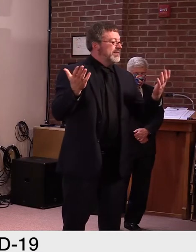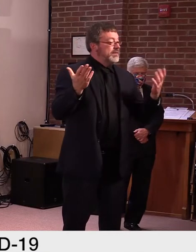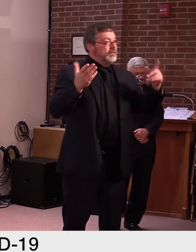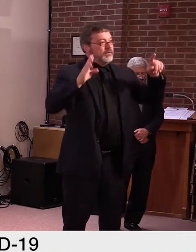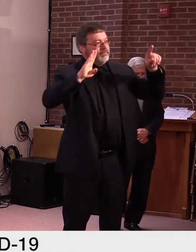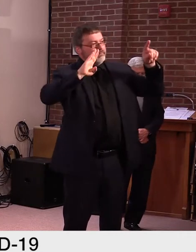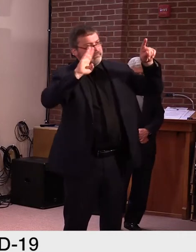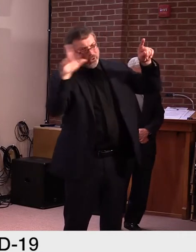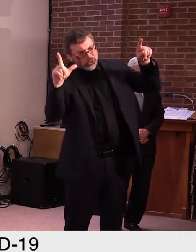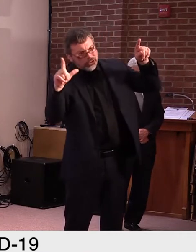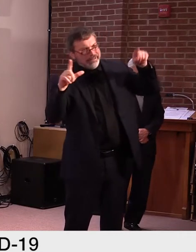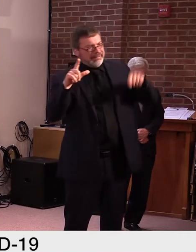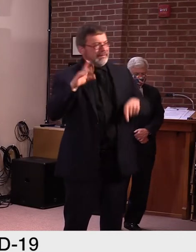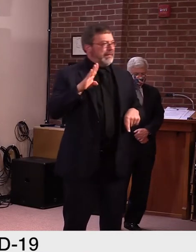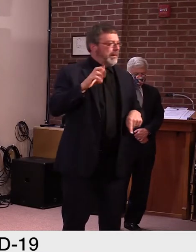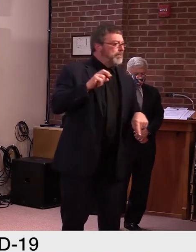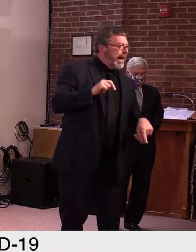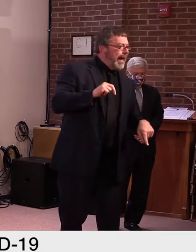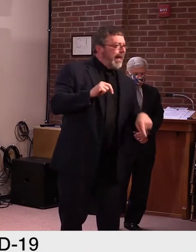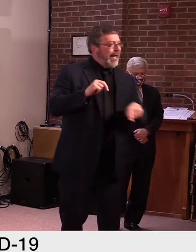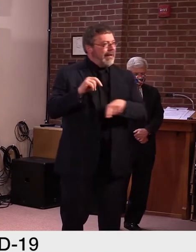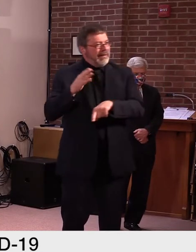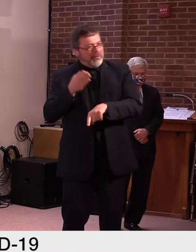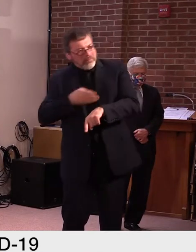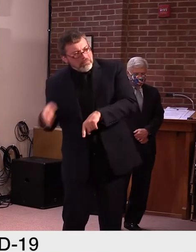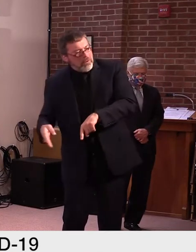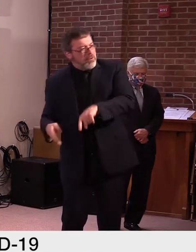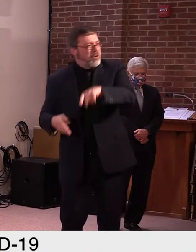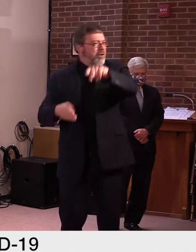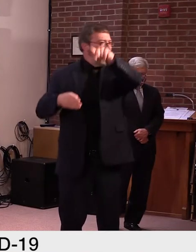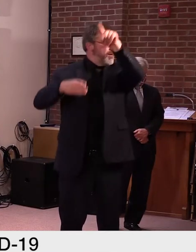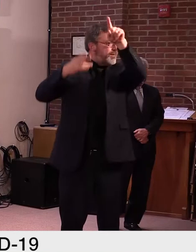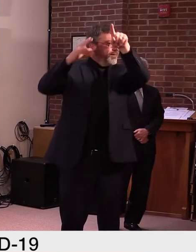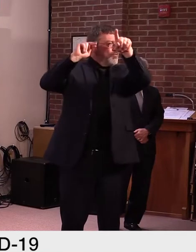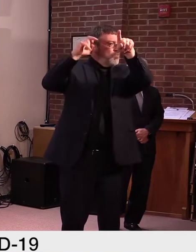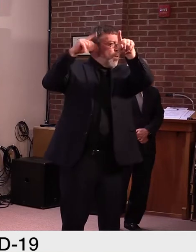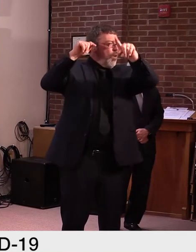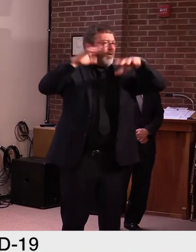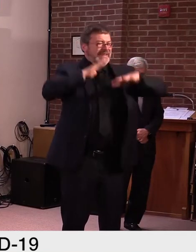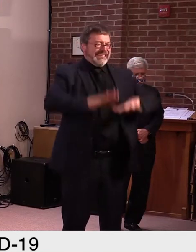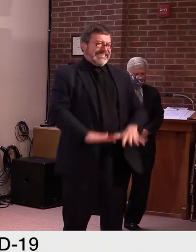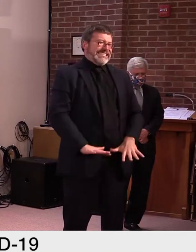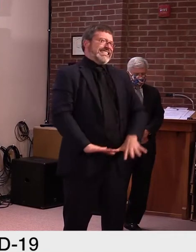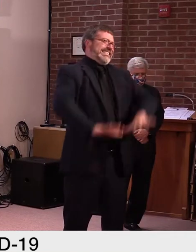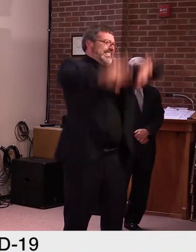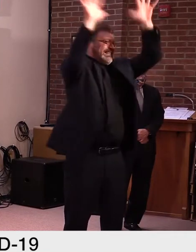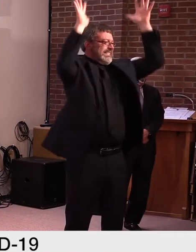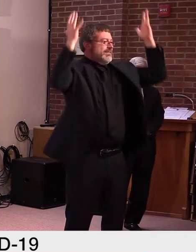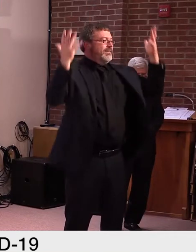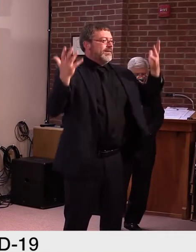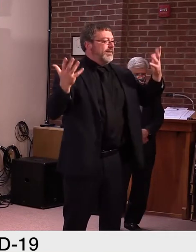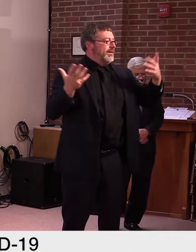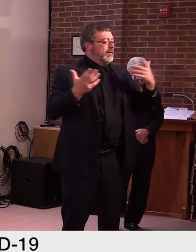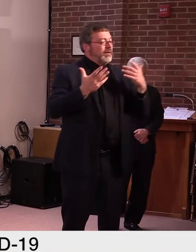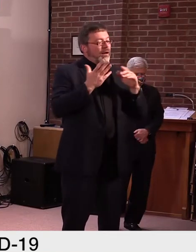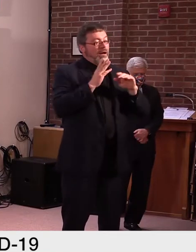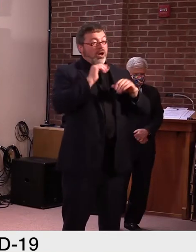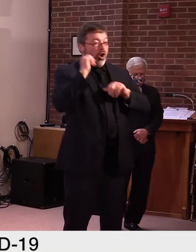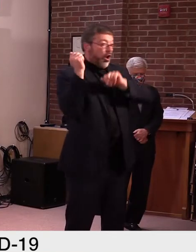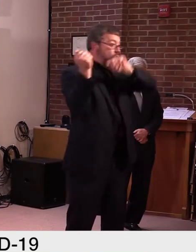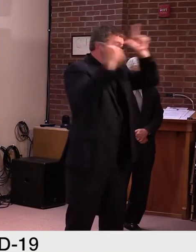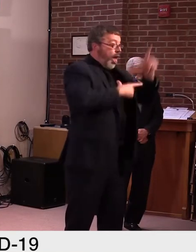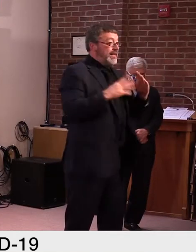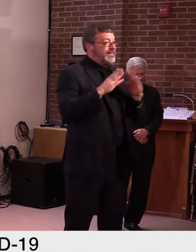Bennington to Broderville and beyond. You'll find them in Vermont's villages, the downtowns, hills, mountains, and